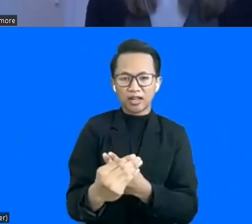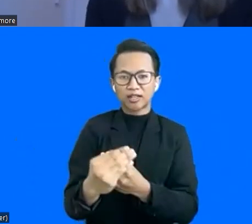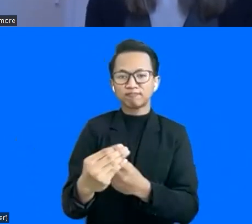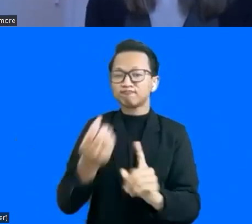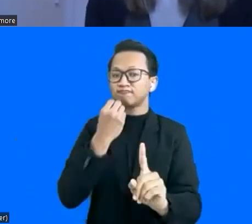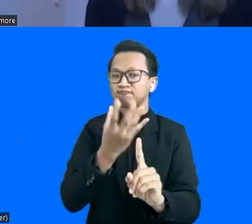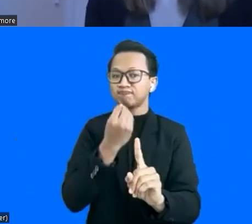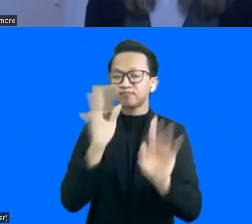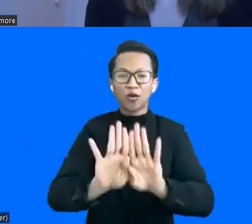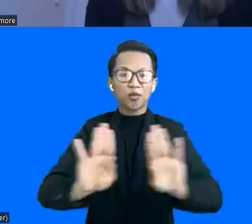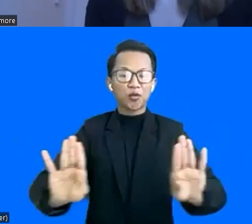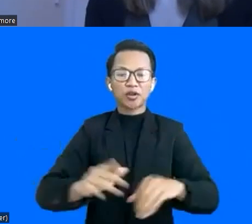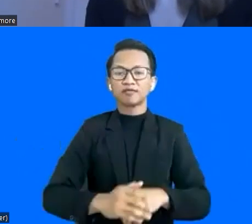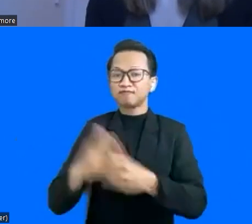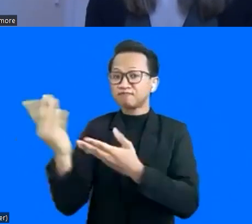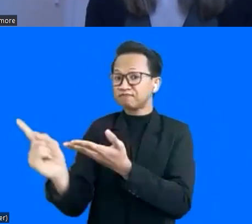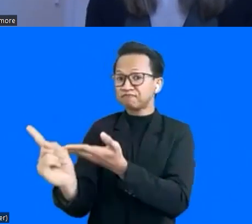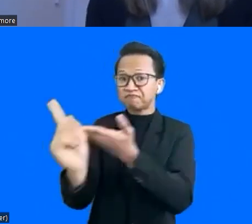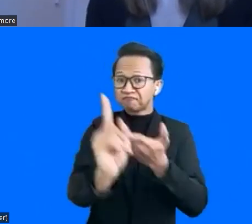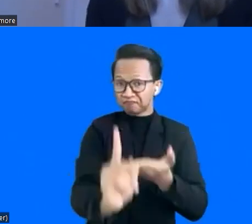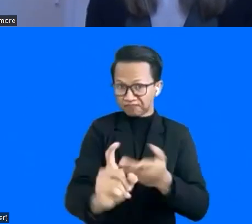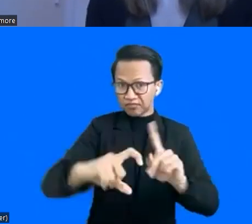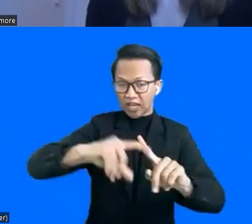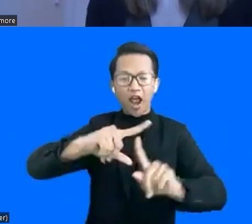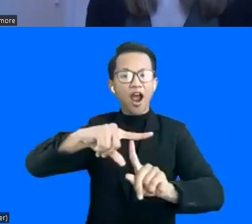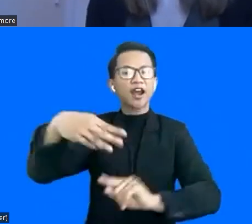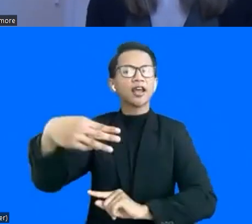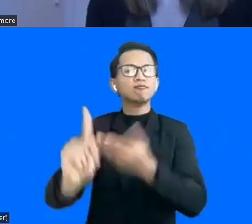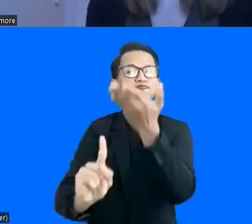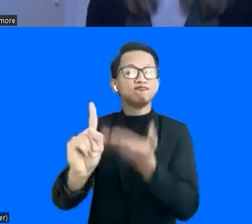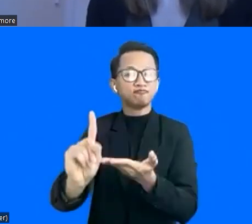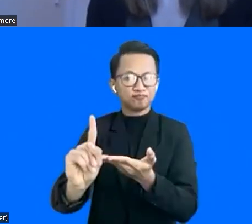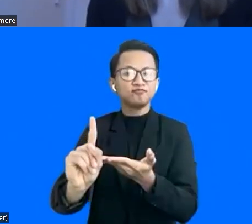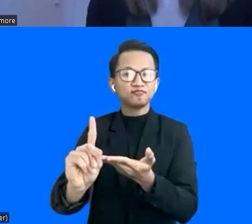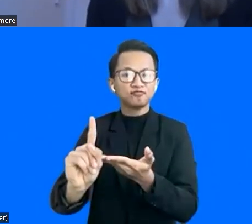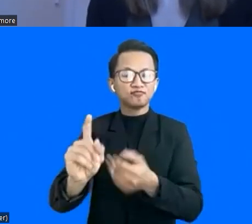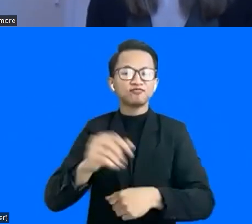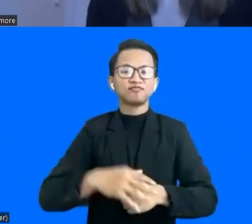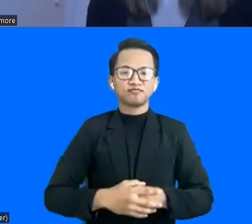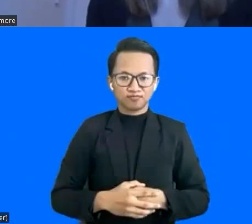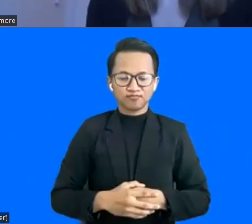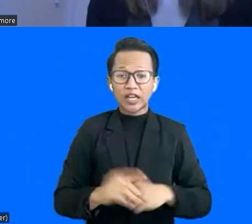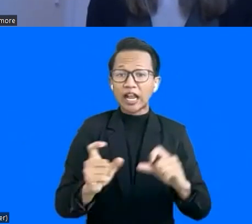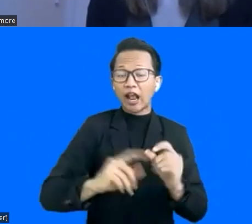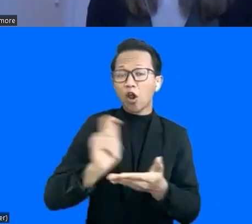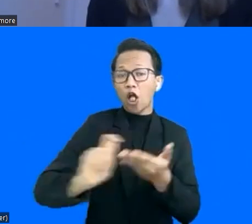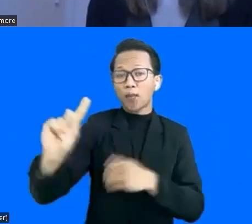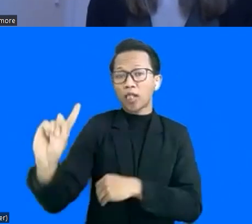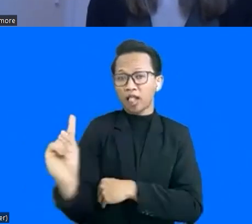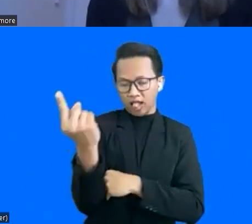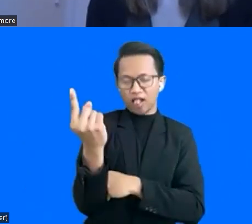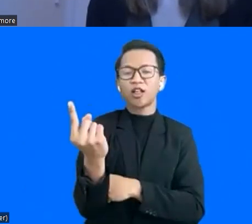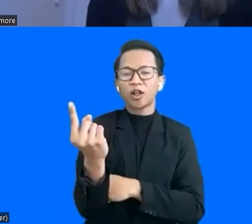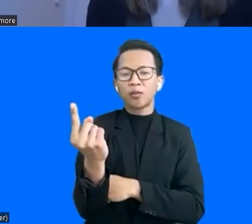First, let me introduce Kate. Kate Goodford is the first Secretary of Economic at the Australian